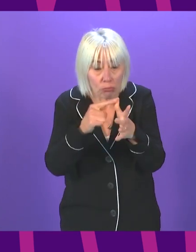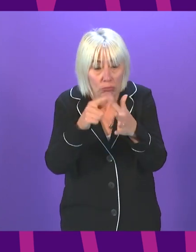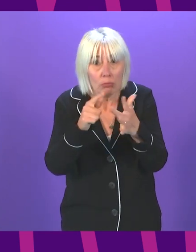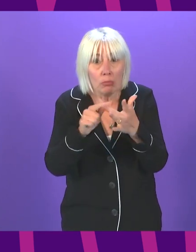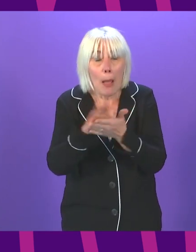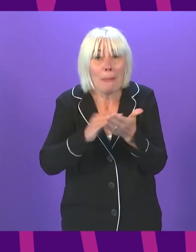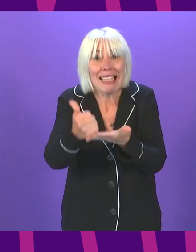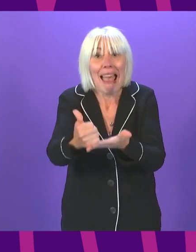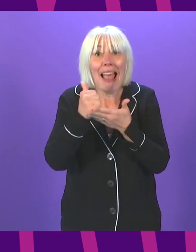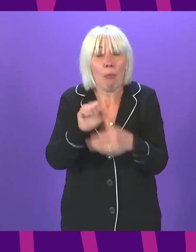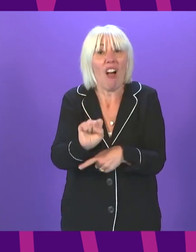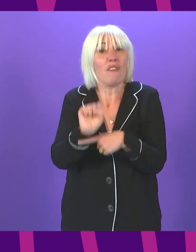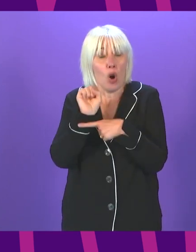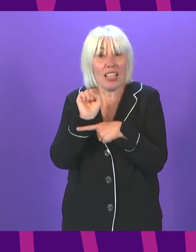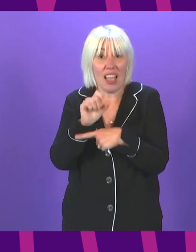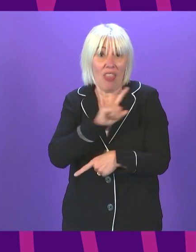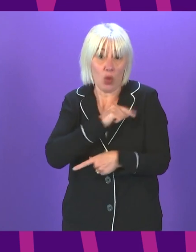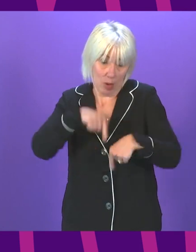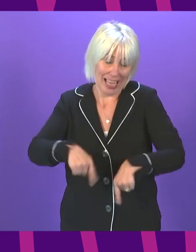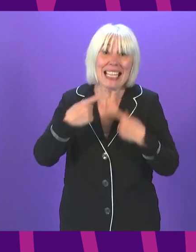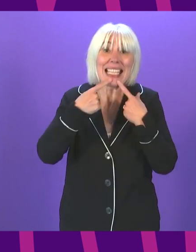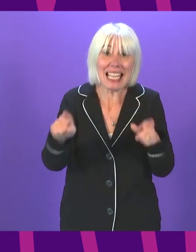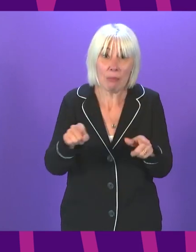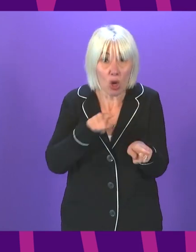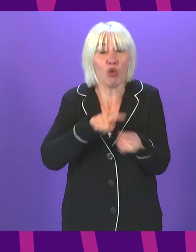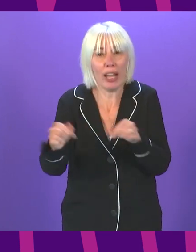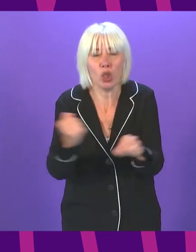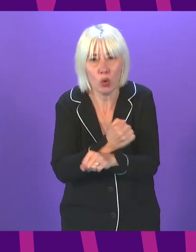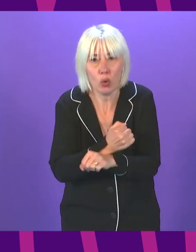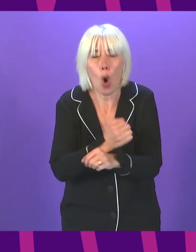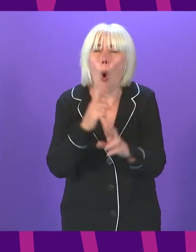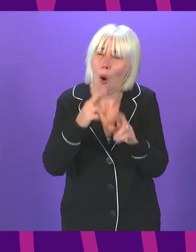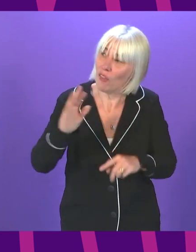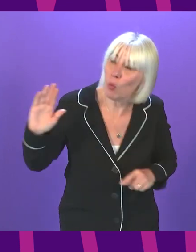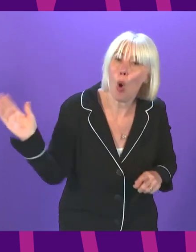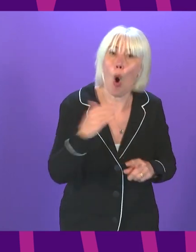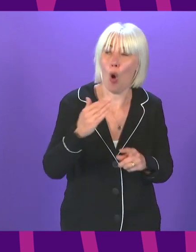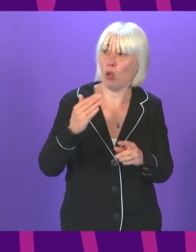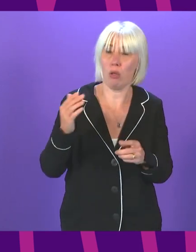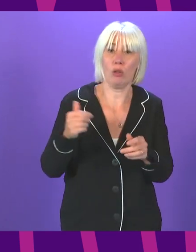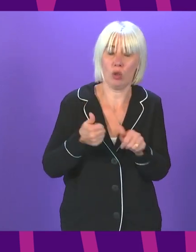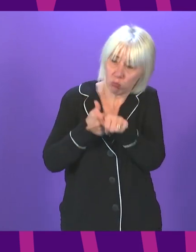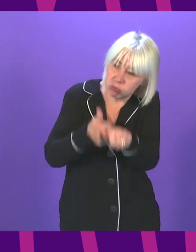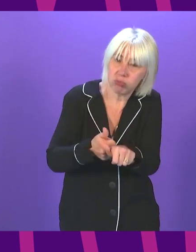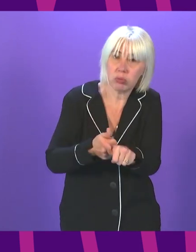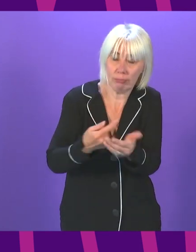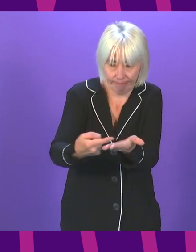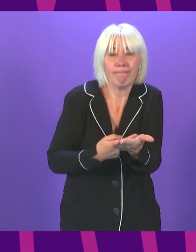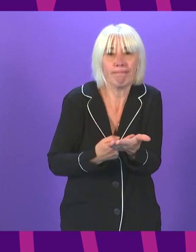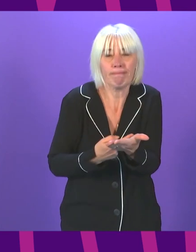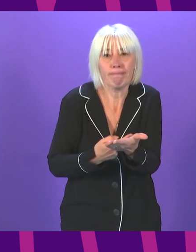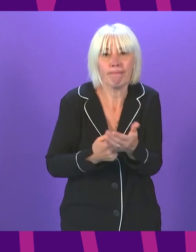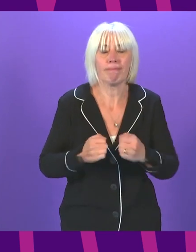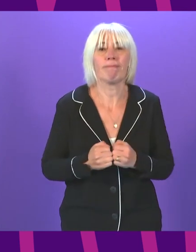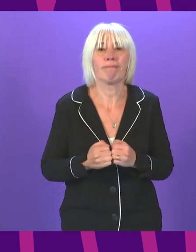us avoid that. And that's what I've tried to set out in the statement today, and I hope all of us will get behind these essential public health measures. And on